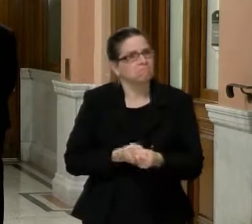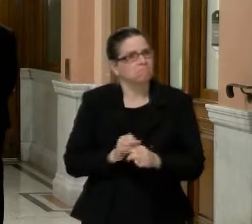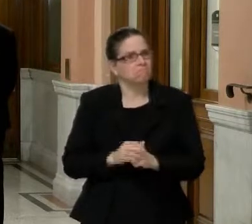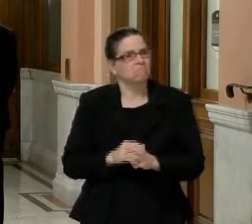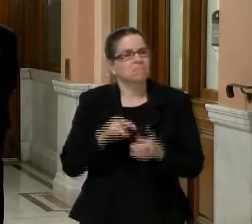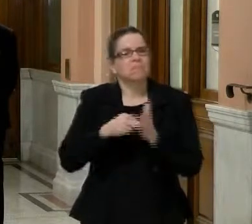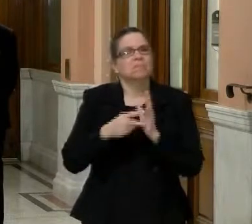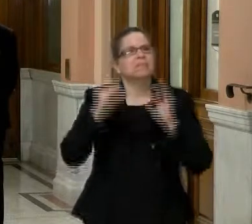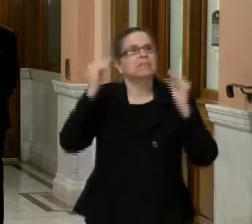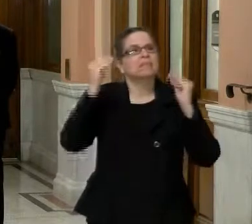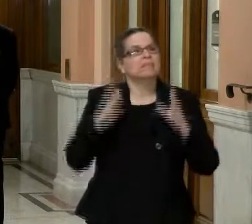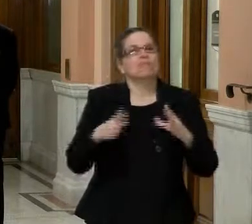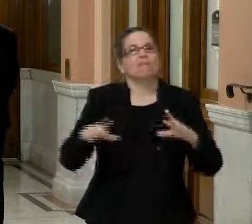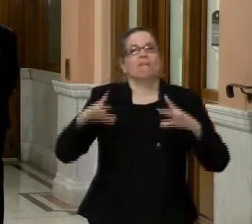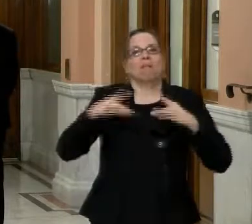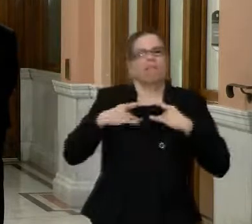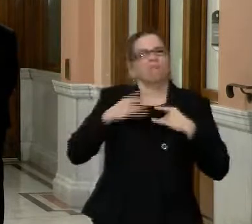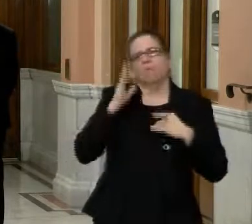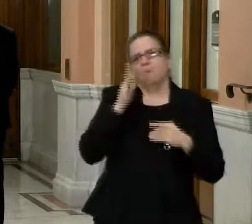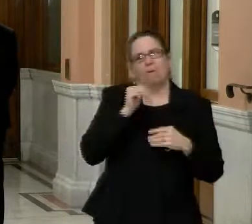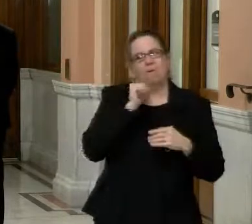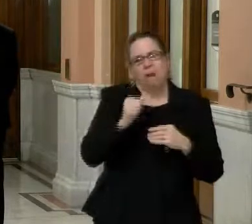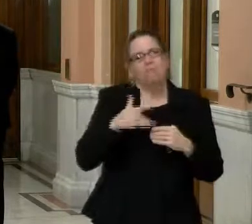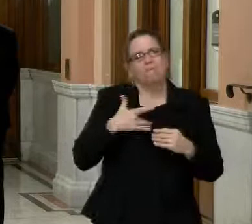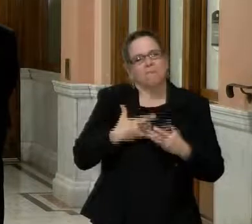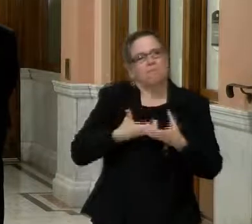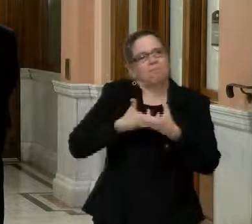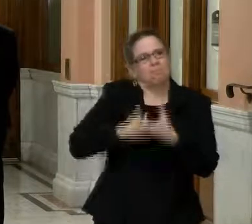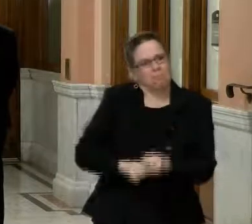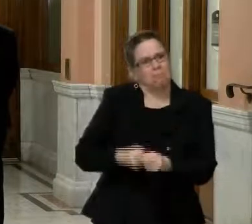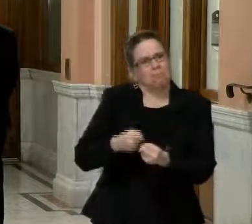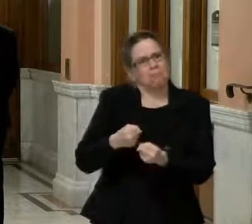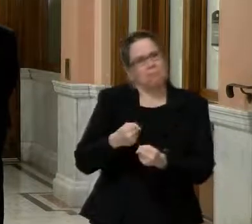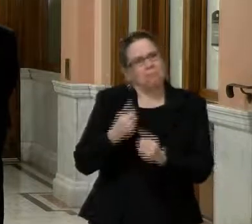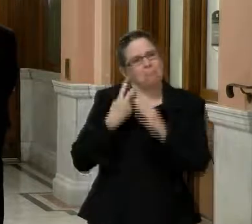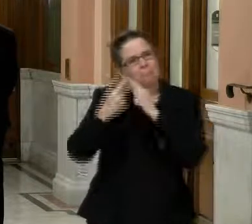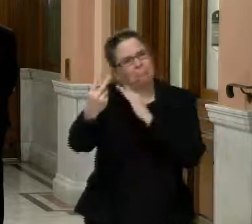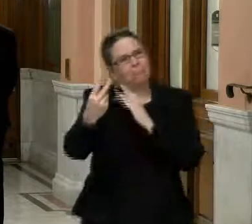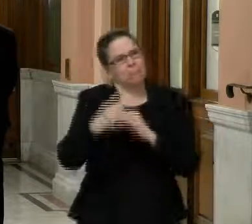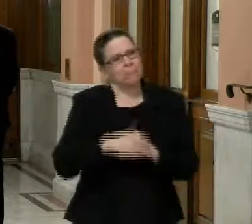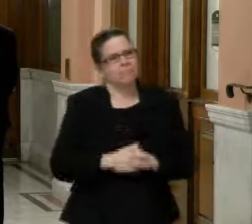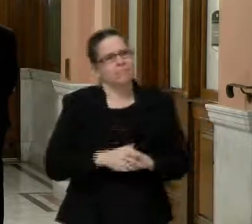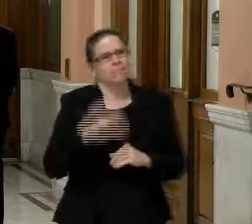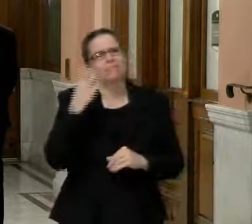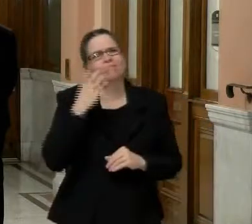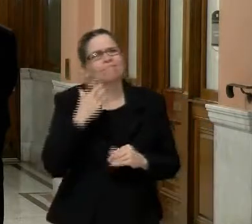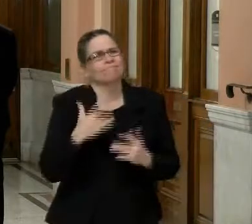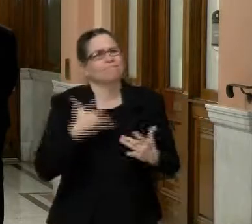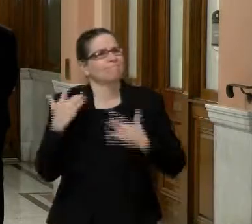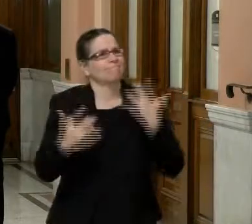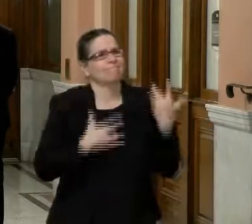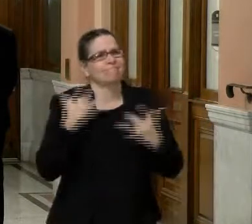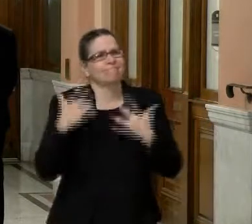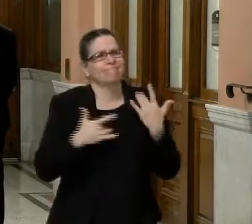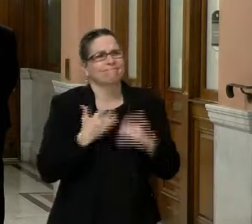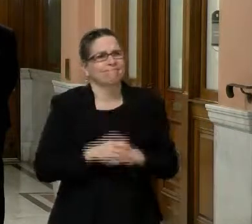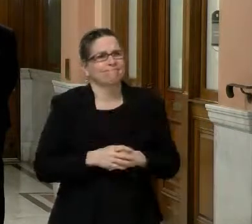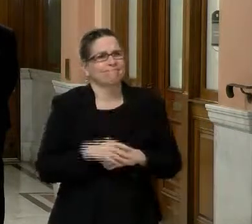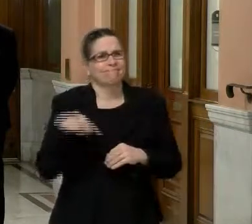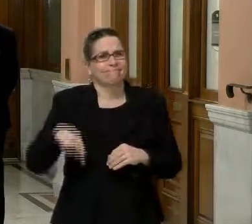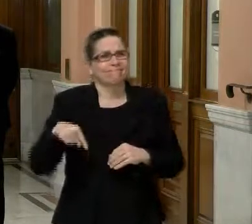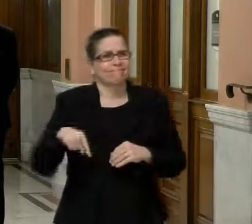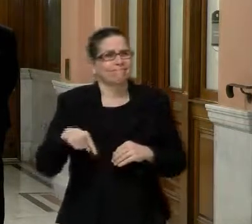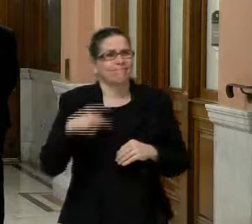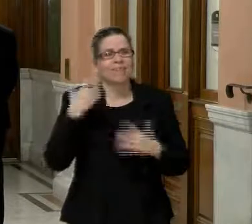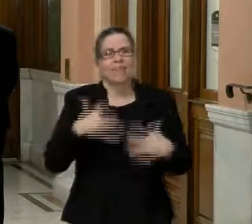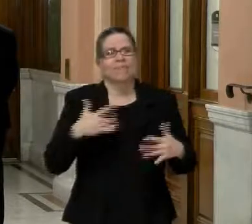the virus. So, um, I think it's very encouraging. I mean, yesterday was kind of a wonderful day, I think, for everybody to just kind